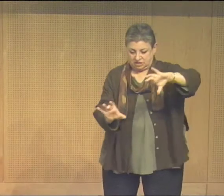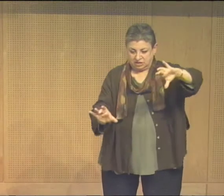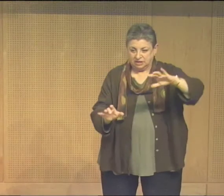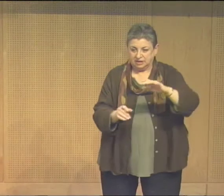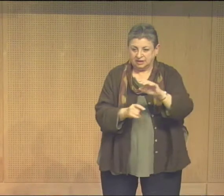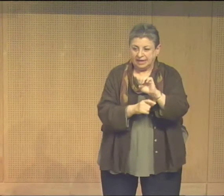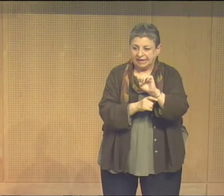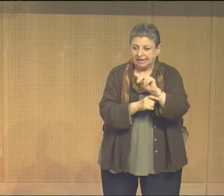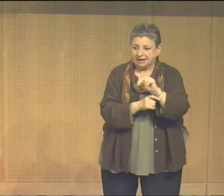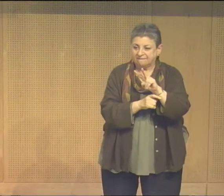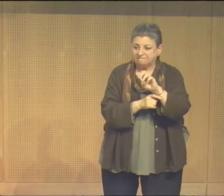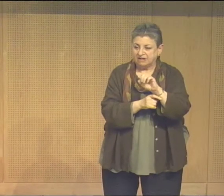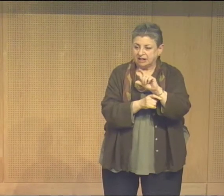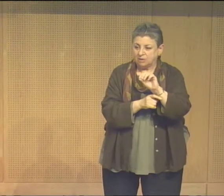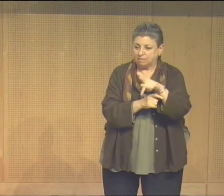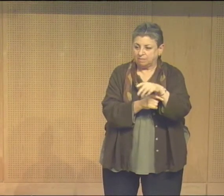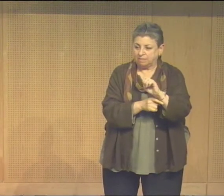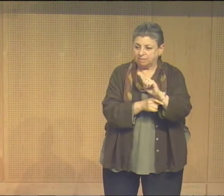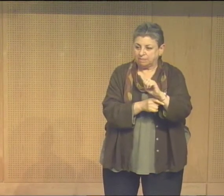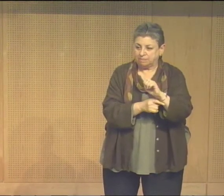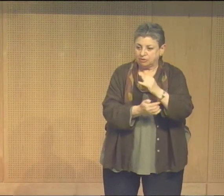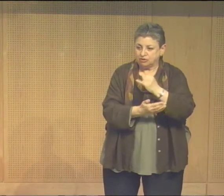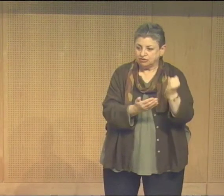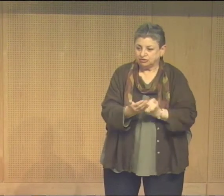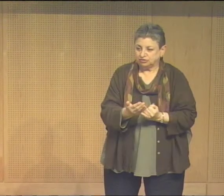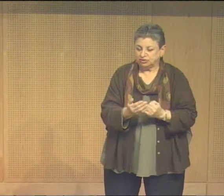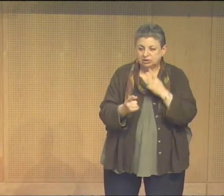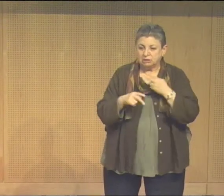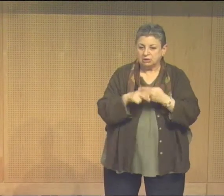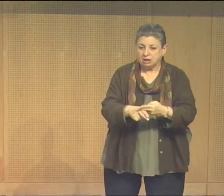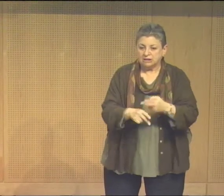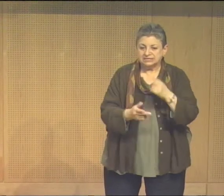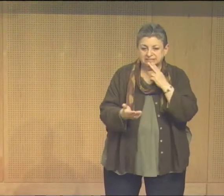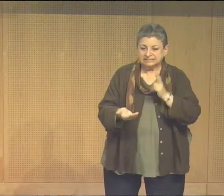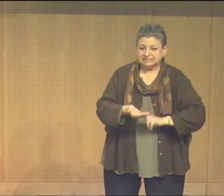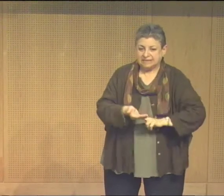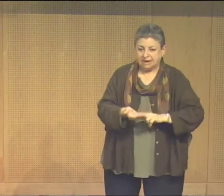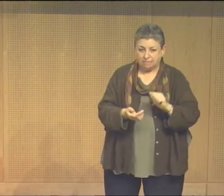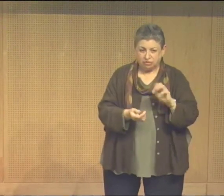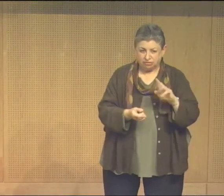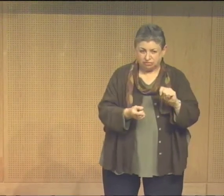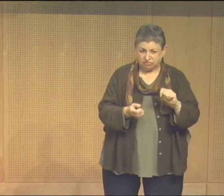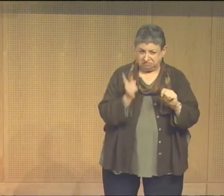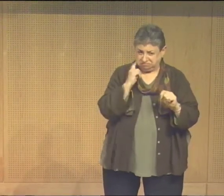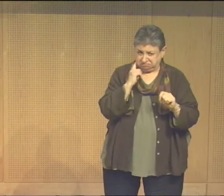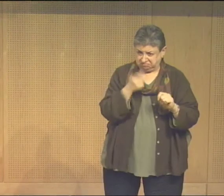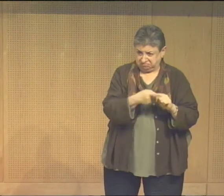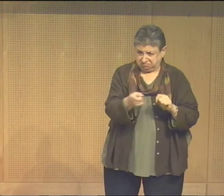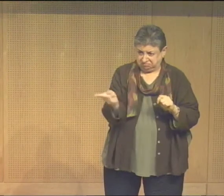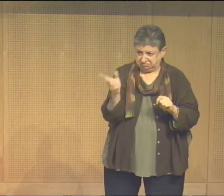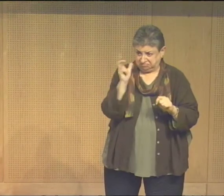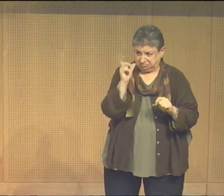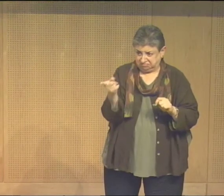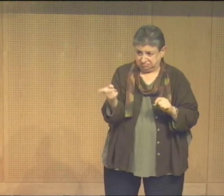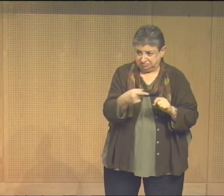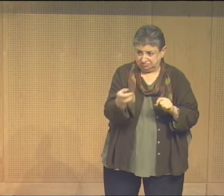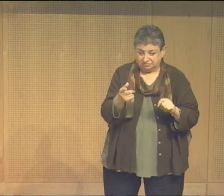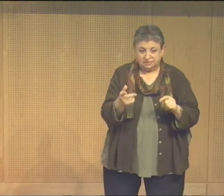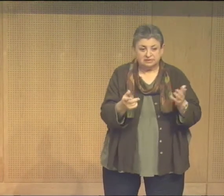was drawn on an envelope. It's supposed to be like a stamp.